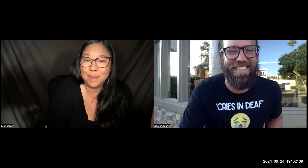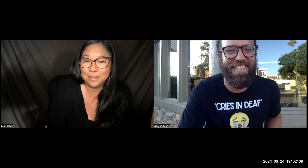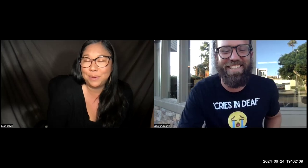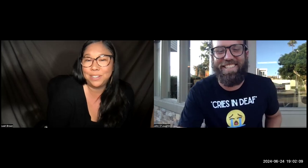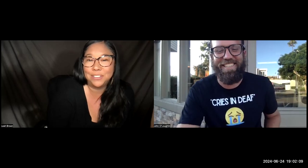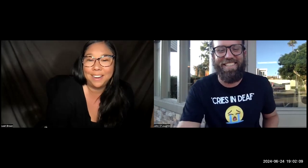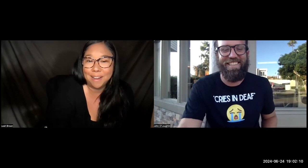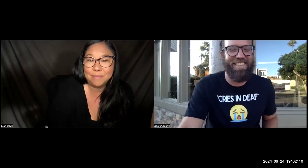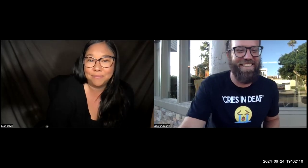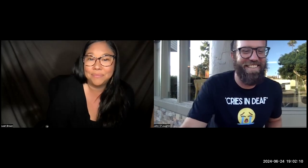my experience right now.